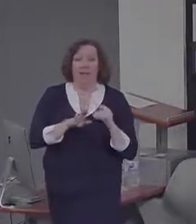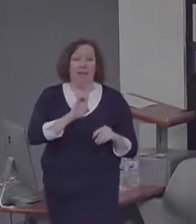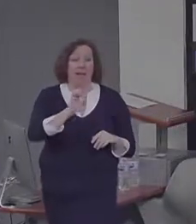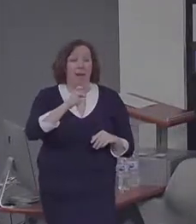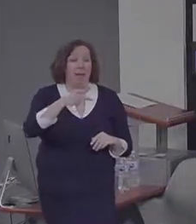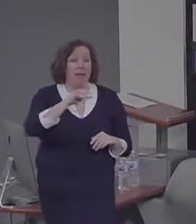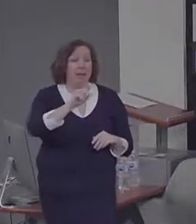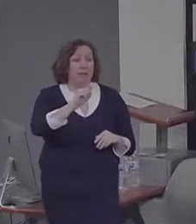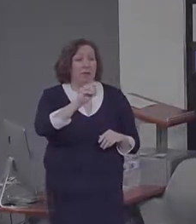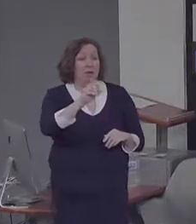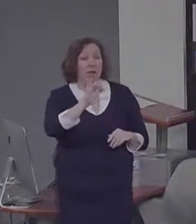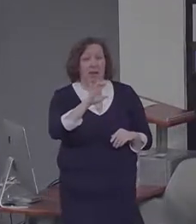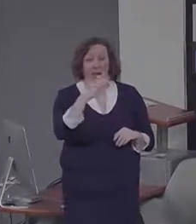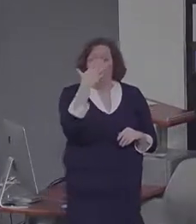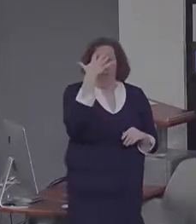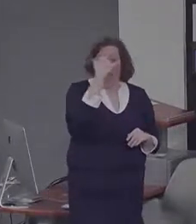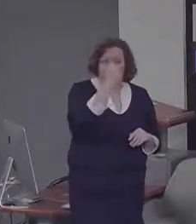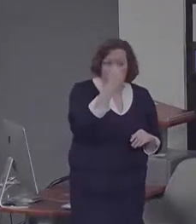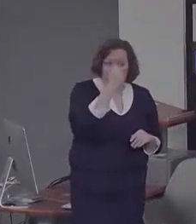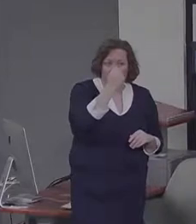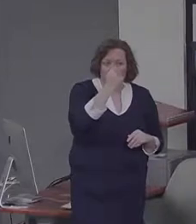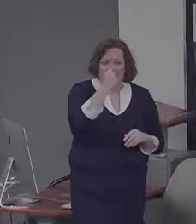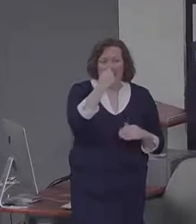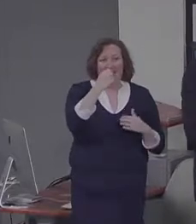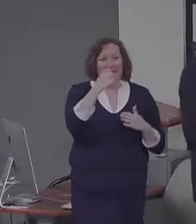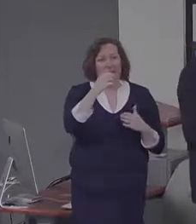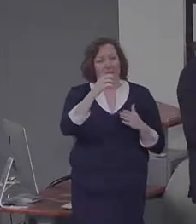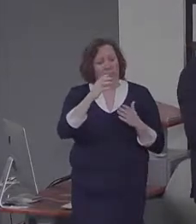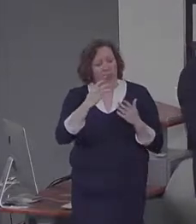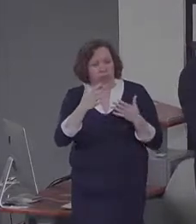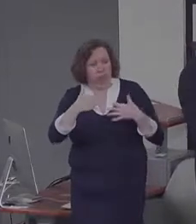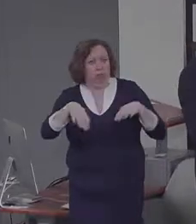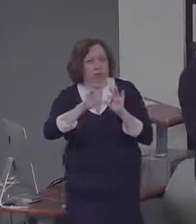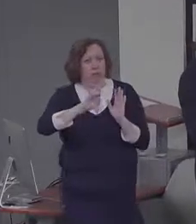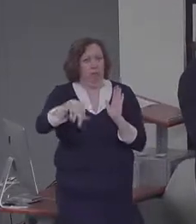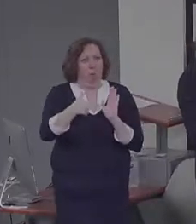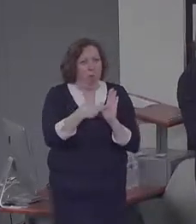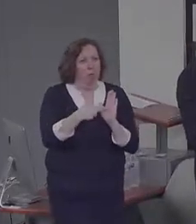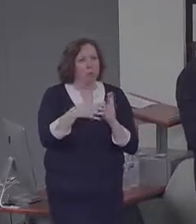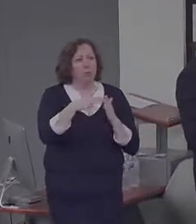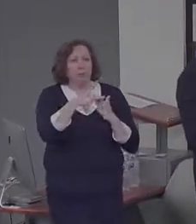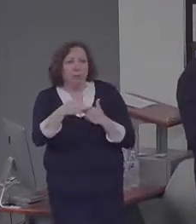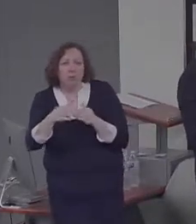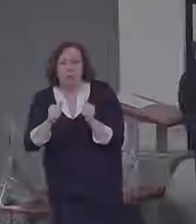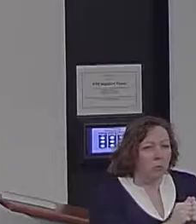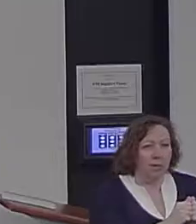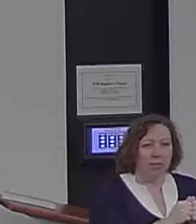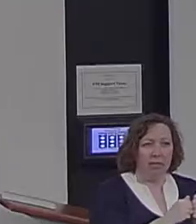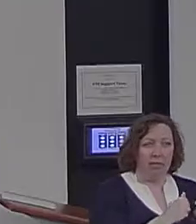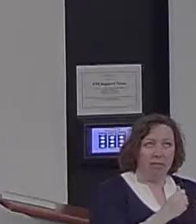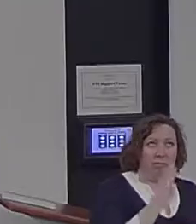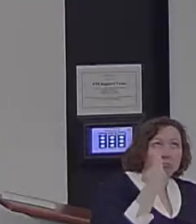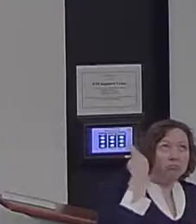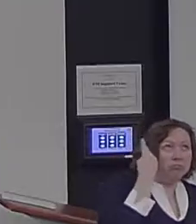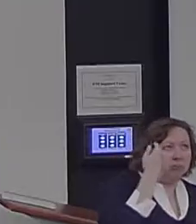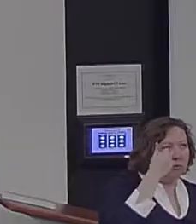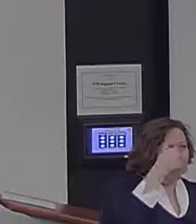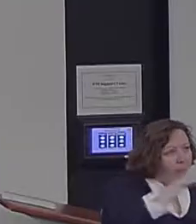between remembering and imagining that we just saw. We sometimes refer to as episodic simulation